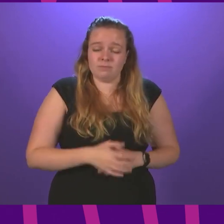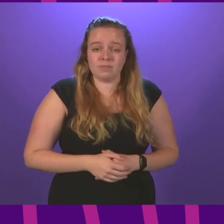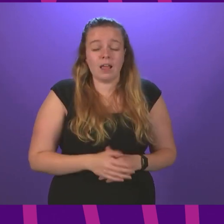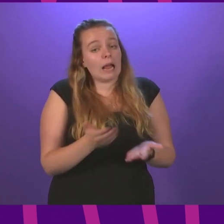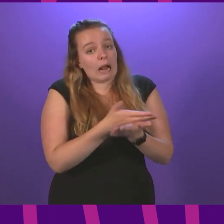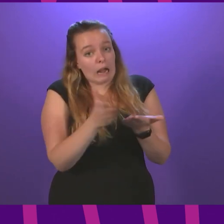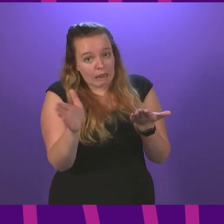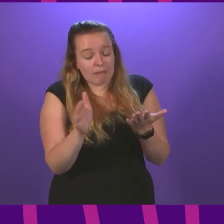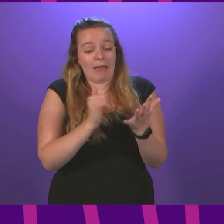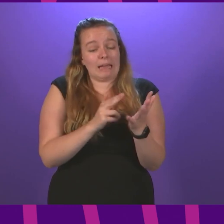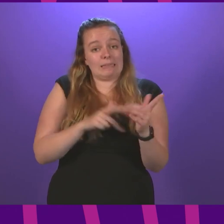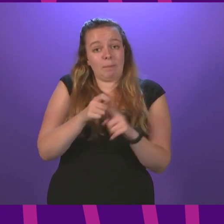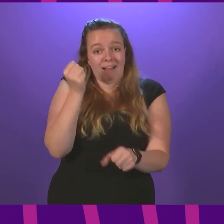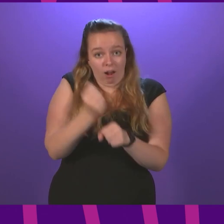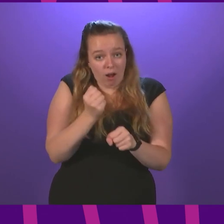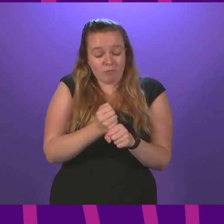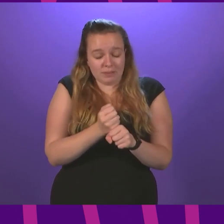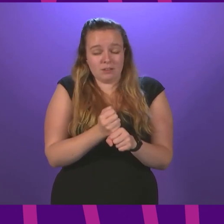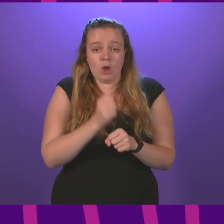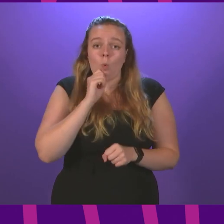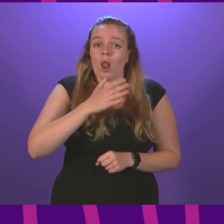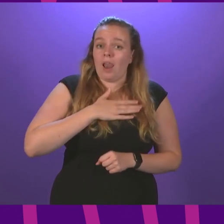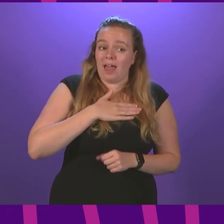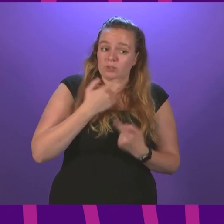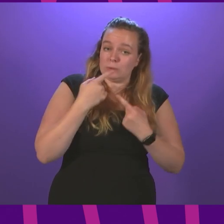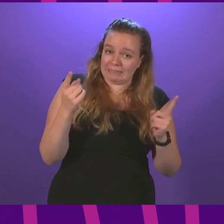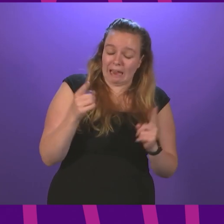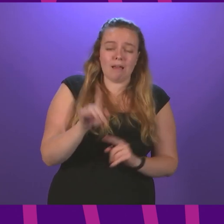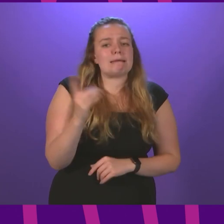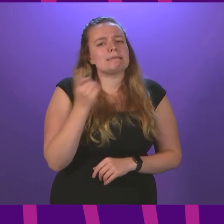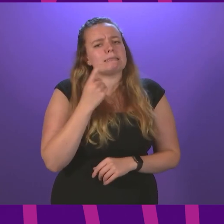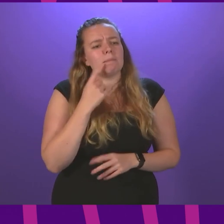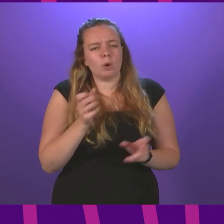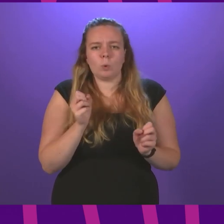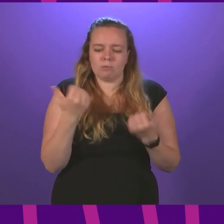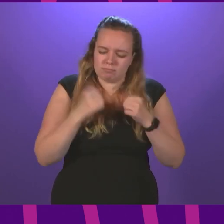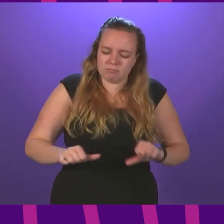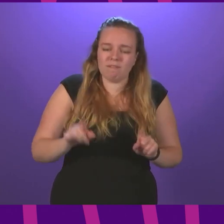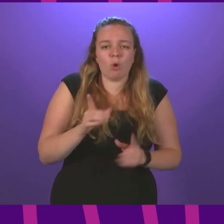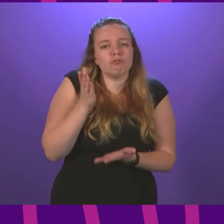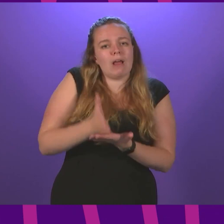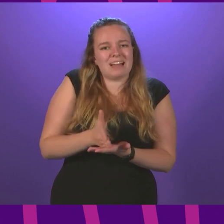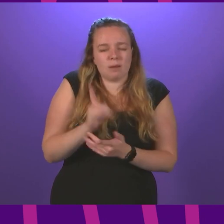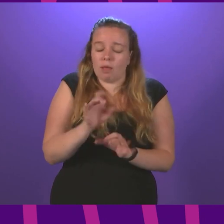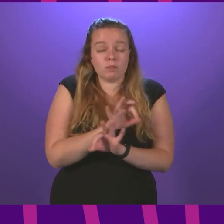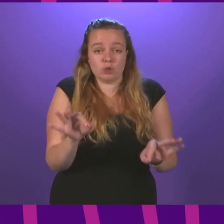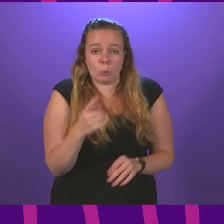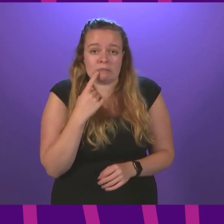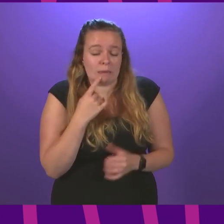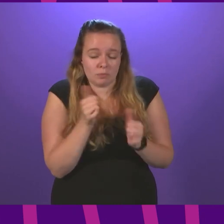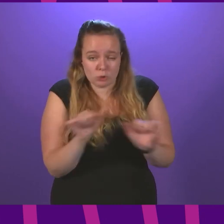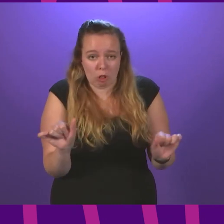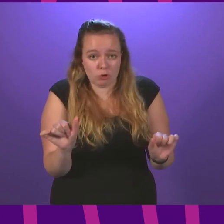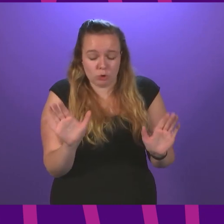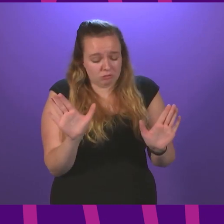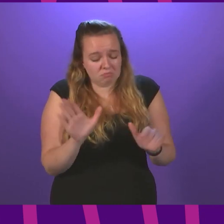Clearly, then, the SNP government would like to claim that it's a simple solution to the reality, but there's no simple solution to any